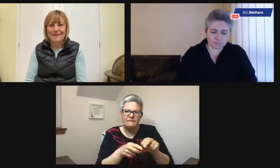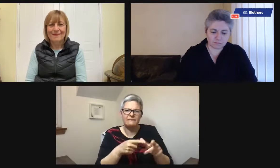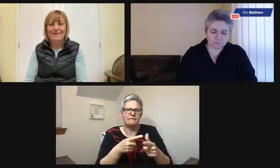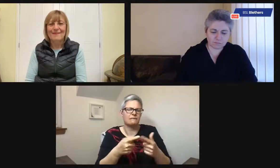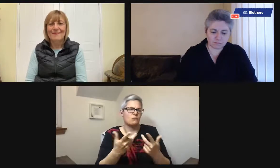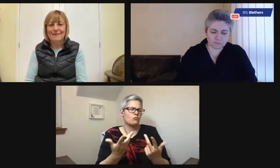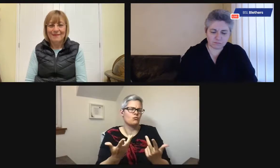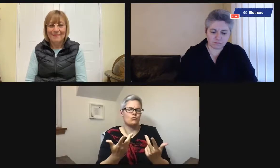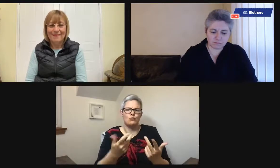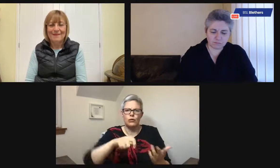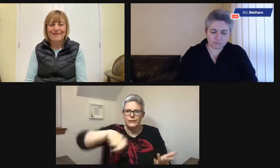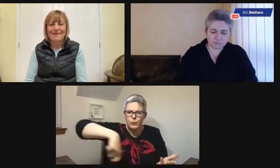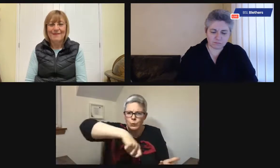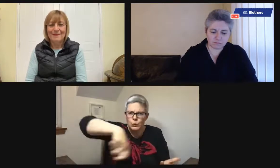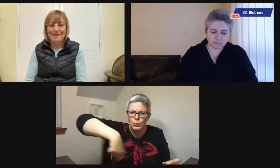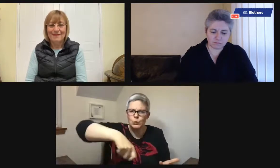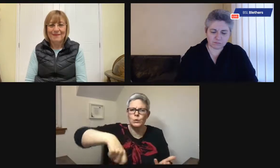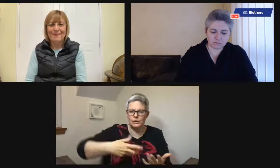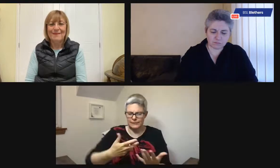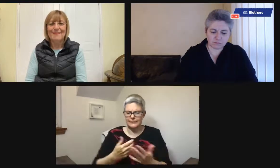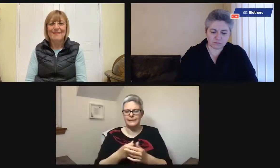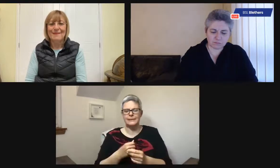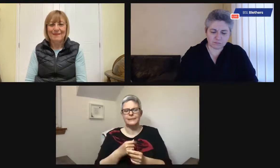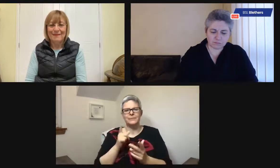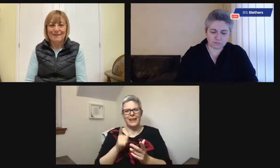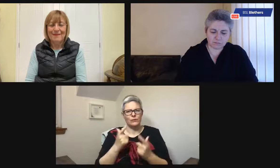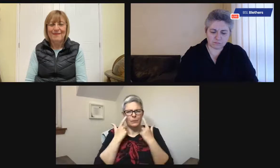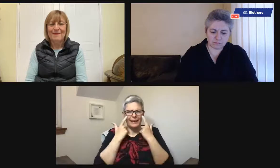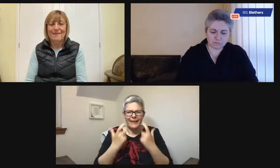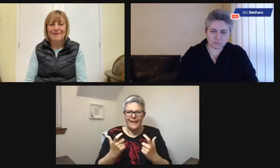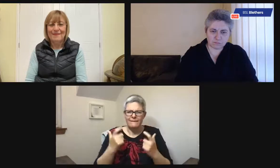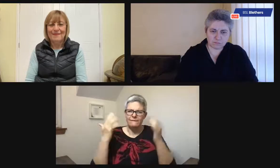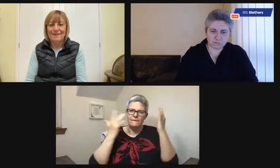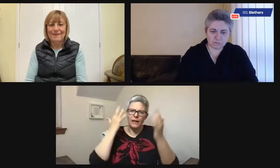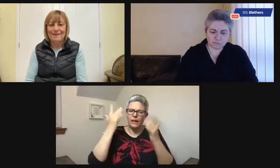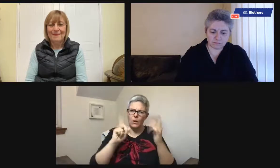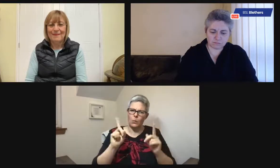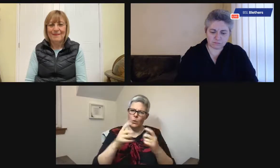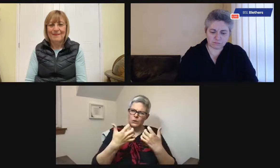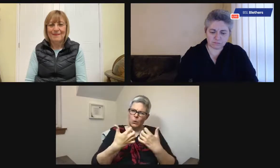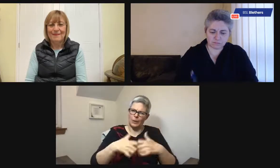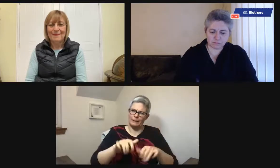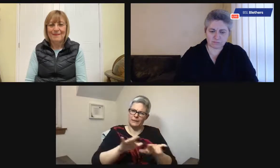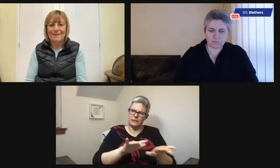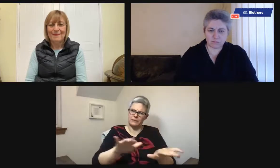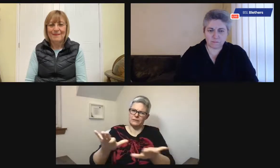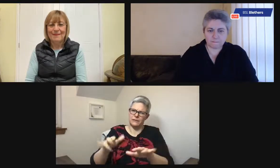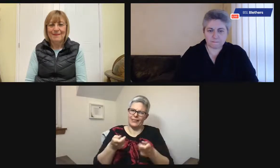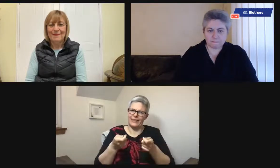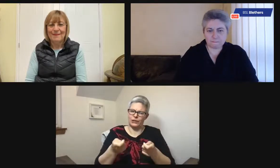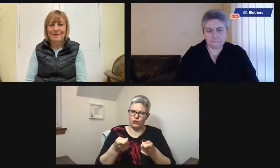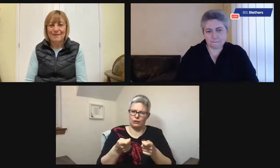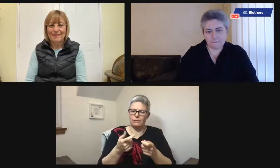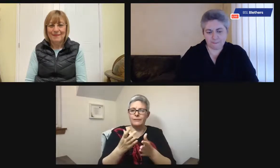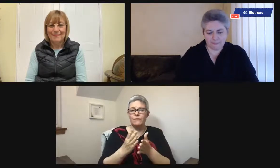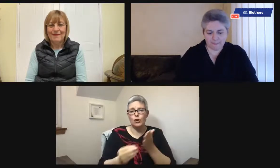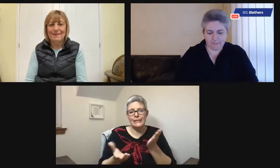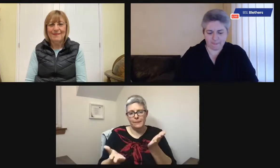utensils? You might need to be very careful about colors of knives and spoons. Think about the kind of